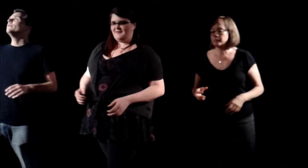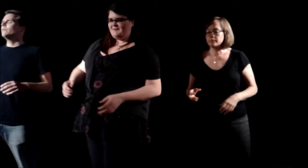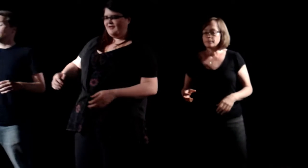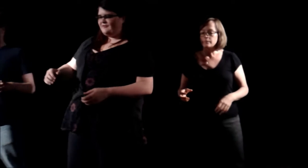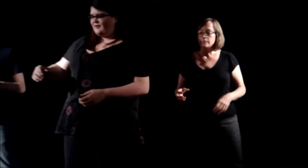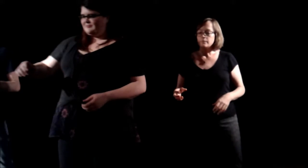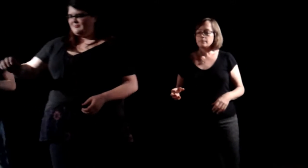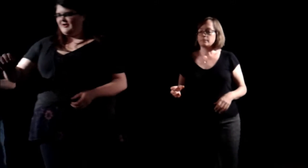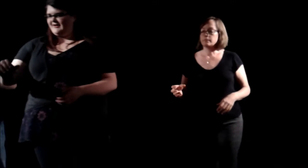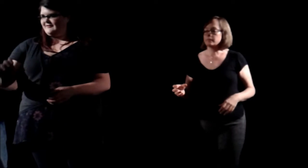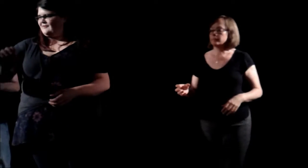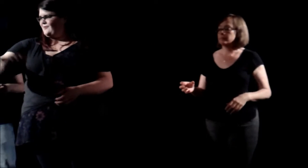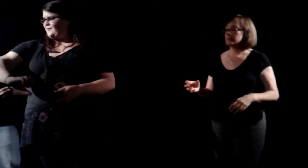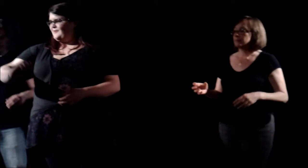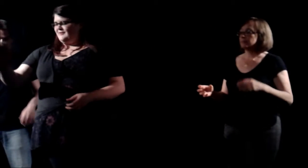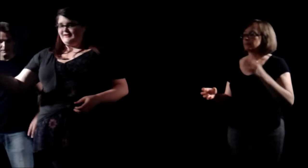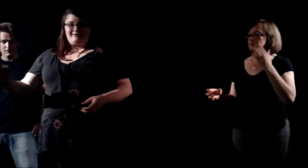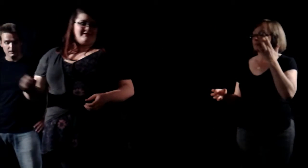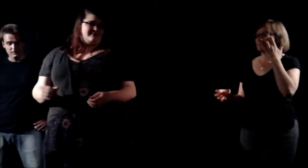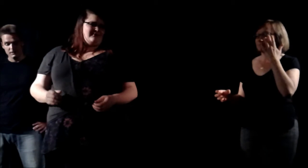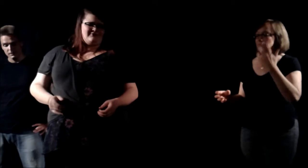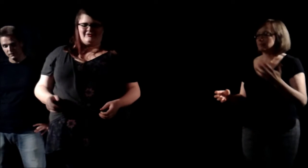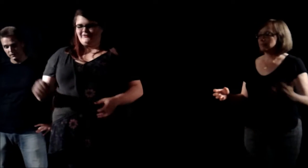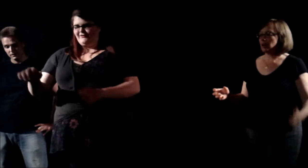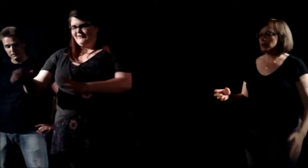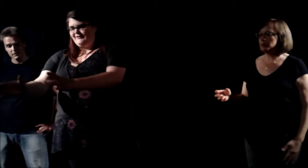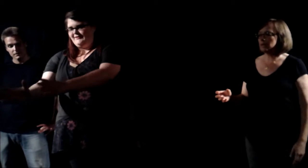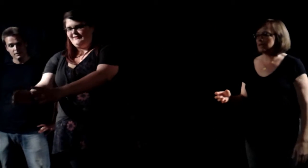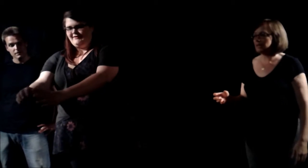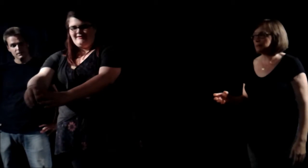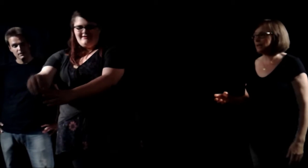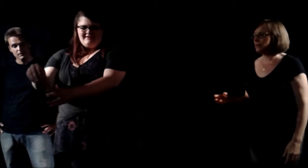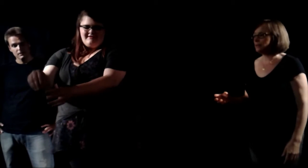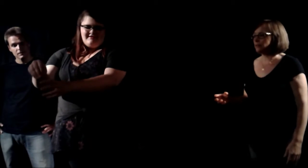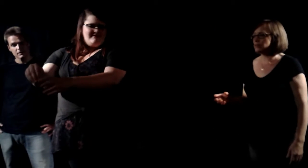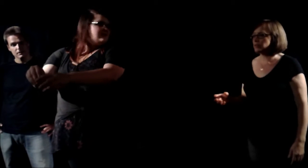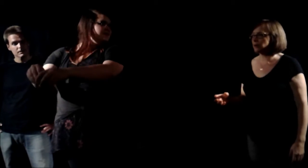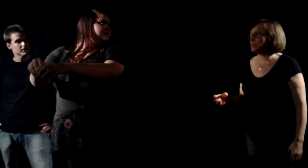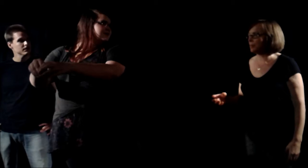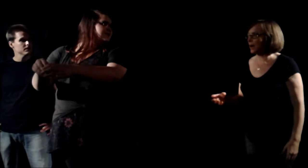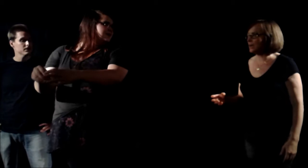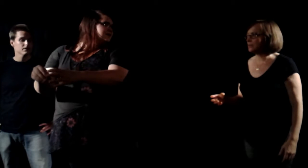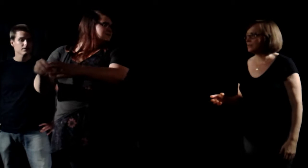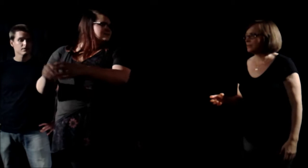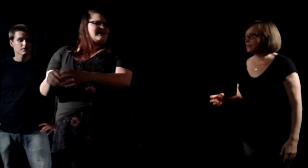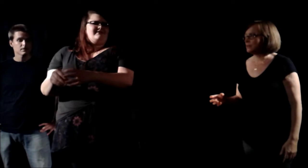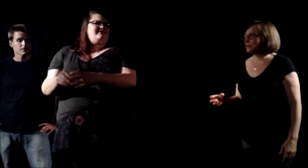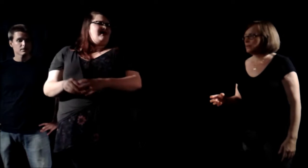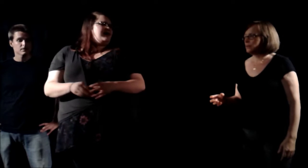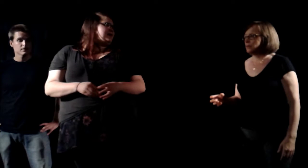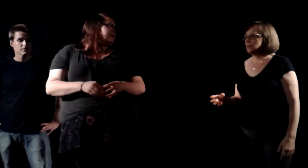Well, I'll stir up the pot soon. You guys are like vultures. Are you kidding me? You even stirred up the pot? Well, I just got here.